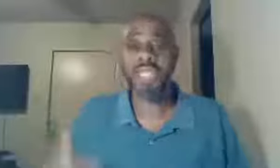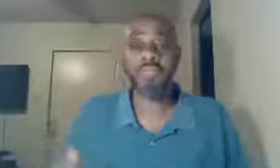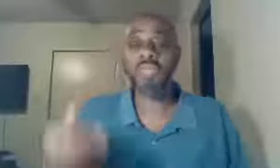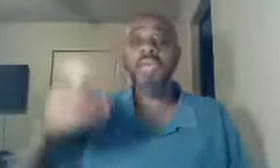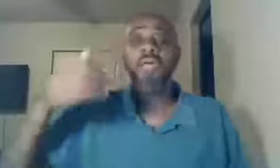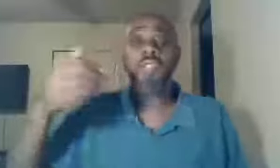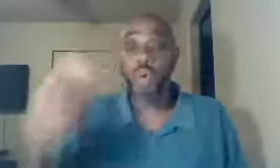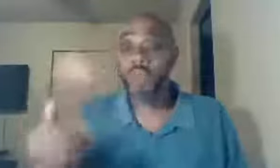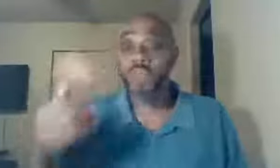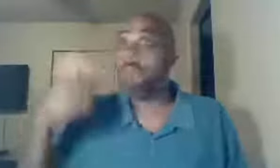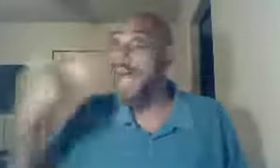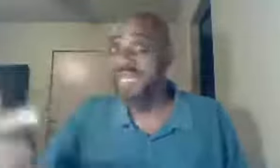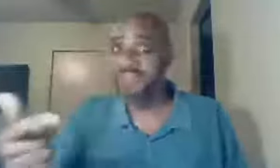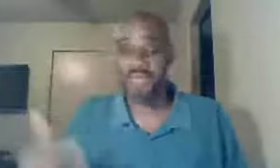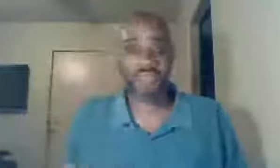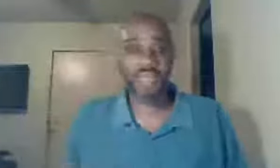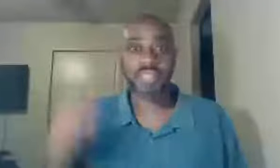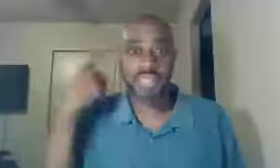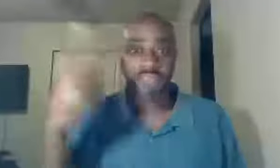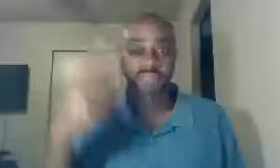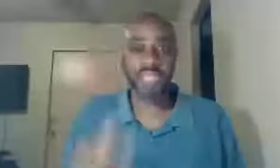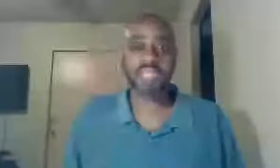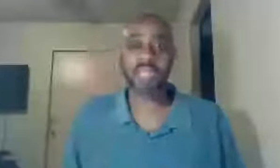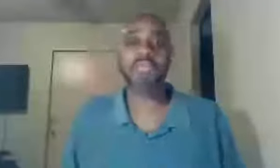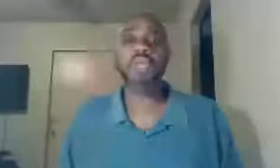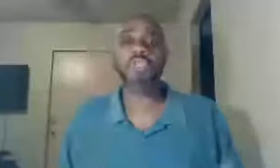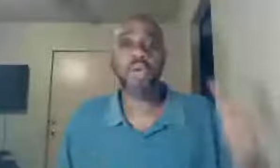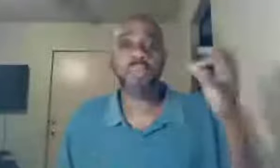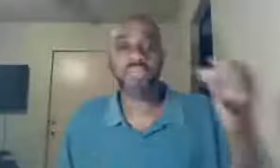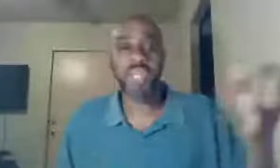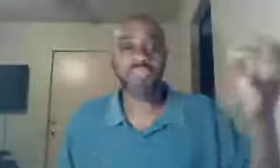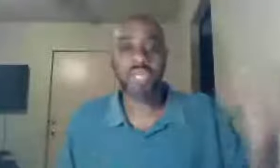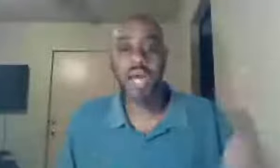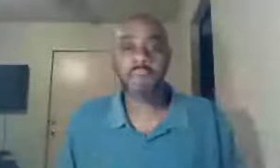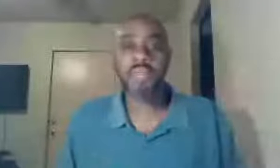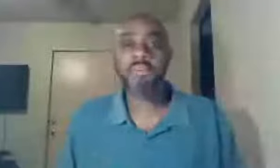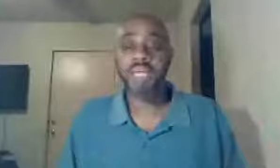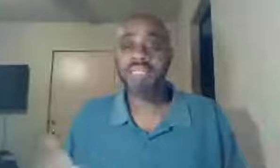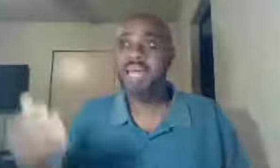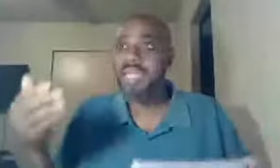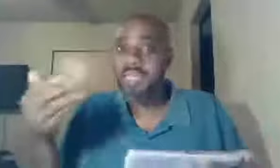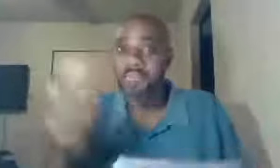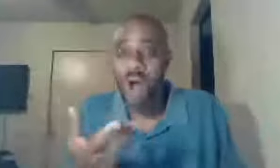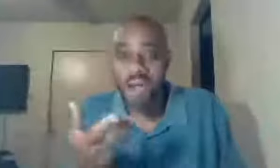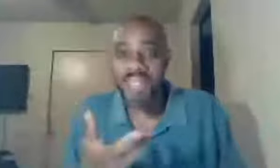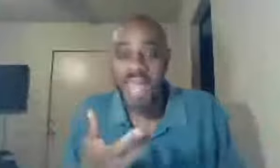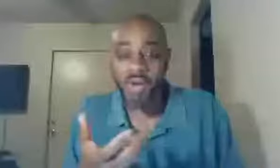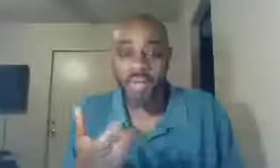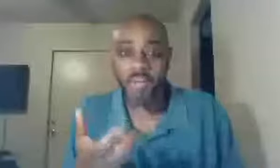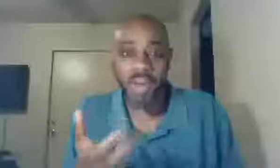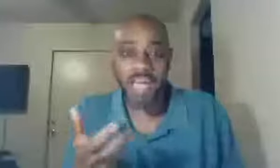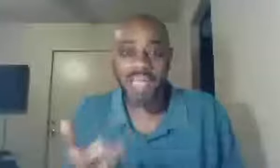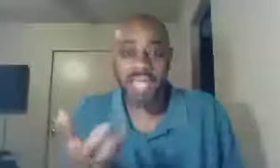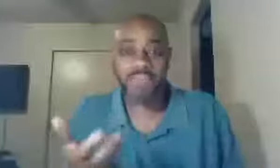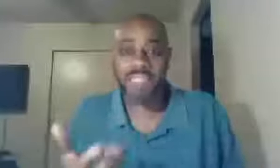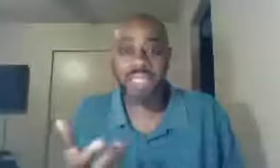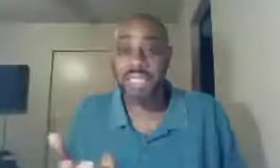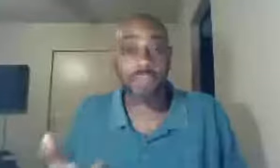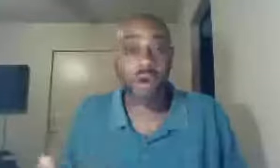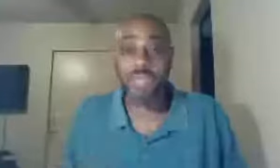in me, reminding me of things, because I can forget them, showing me things to come, because I can get bogged down, in where my life is in any moment,